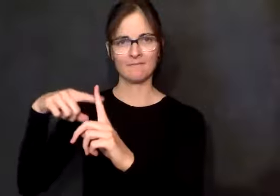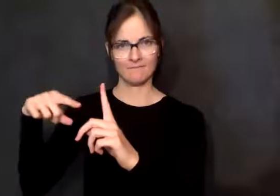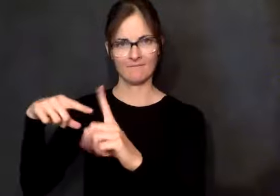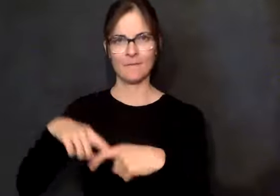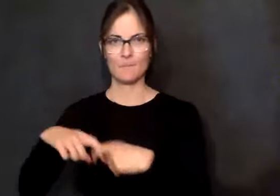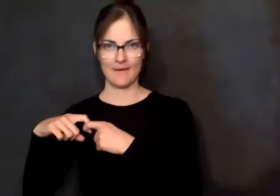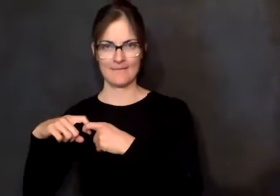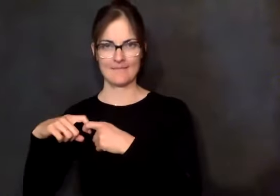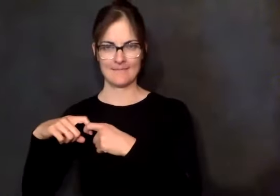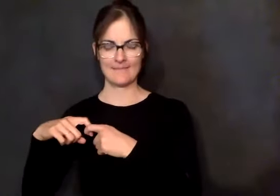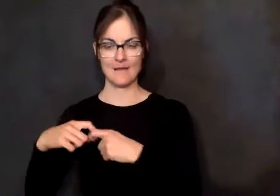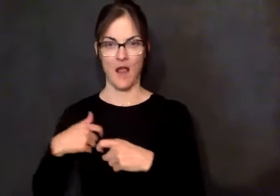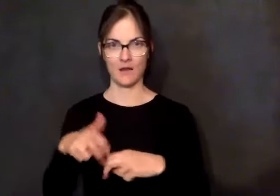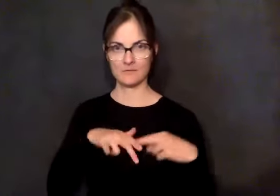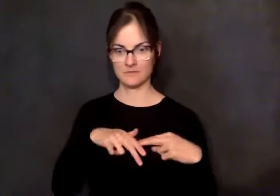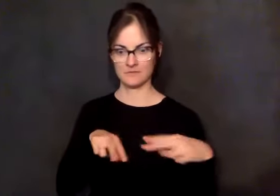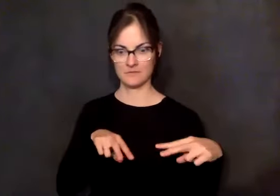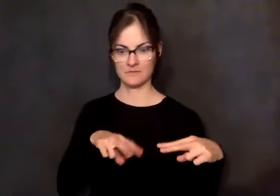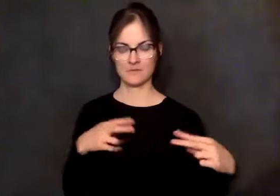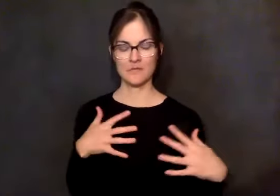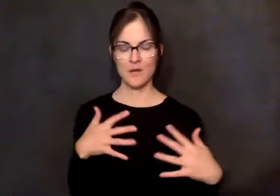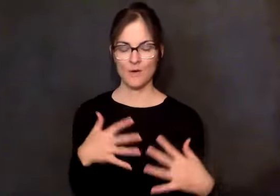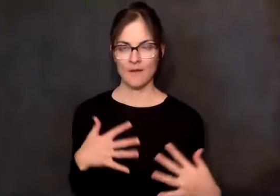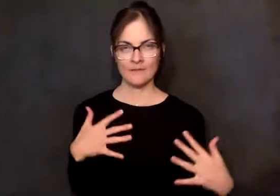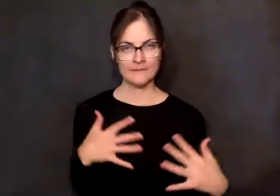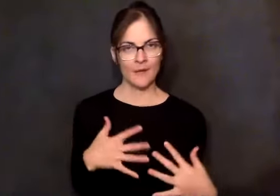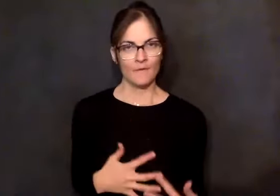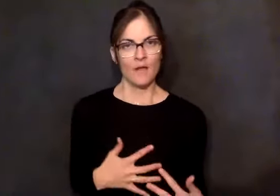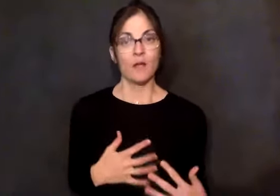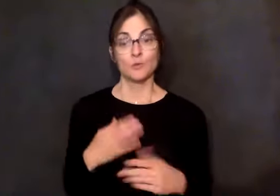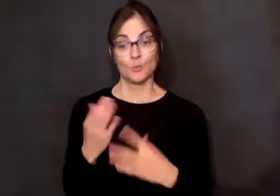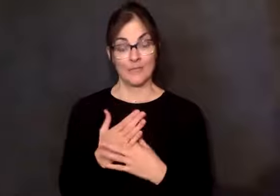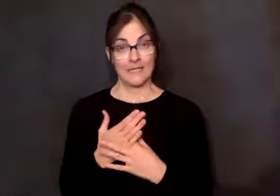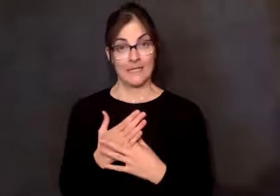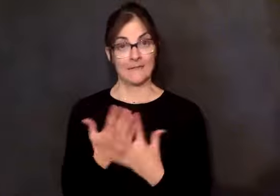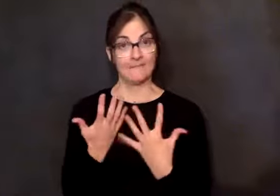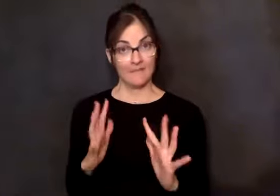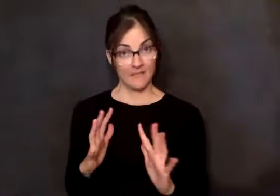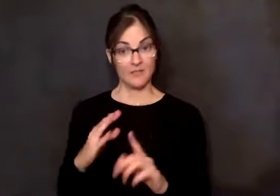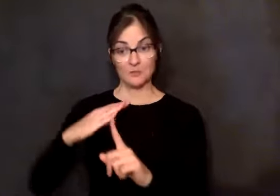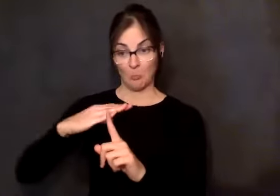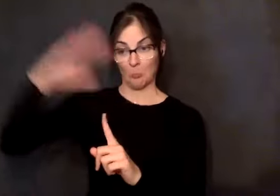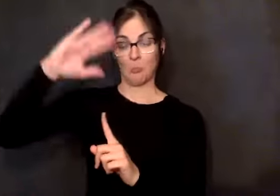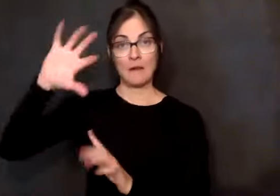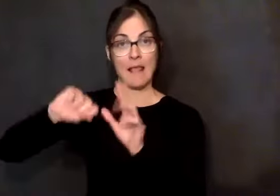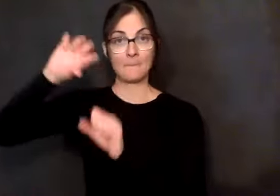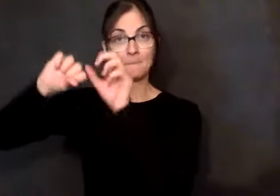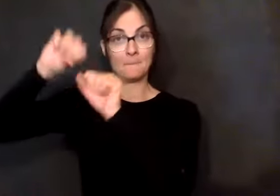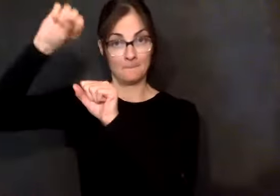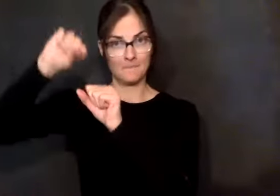Then they, after the break, they start moving up and they say, Hey, Rick, are you coming up with this? I'm saying, I'm terrified. Saying, no, I think I'm, I'm going to go down.